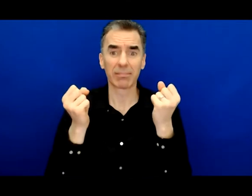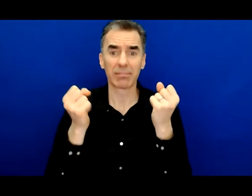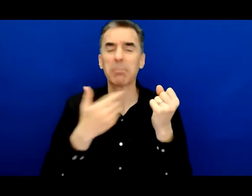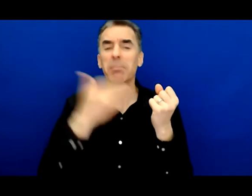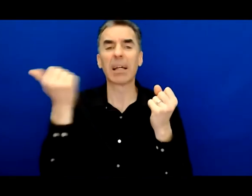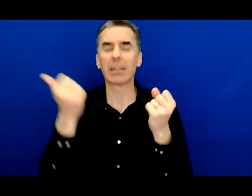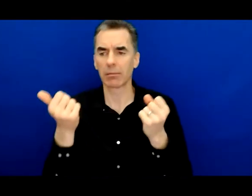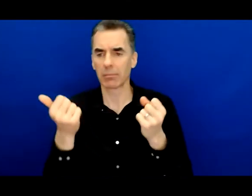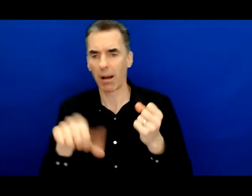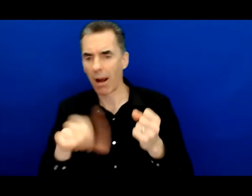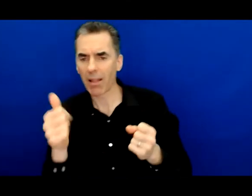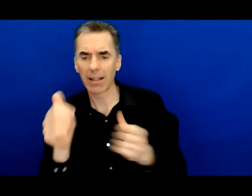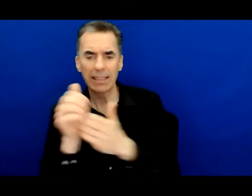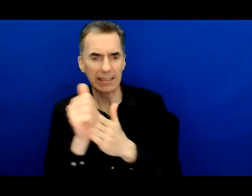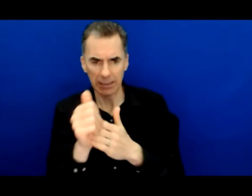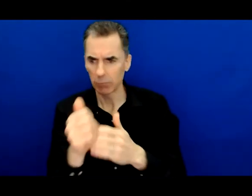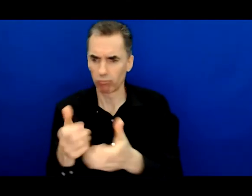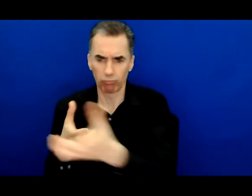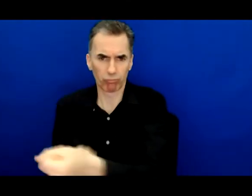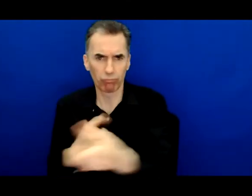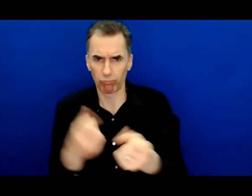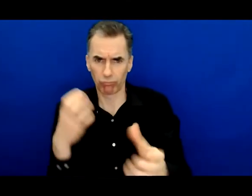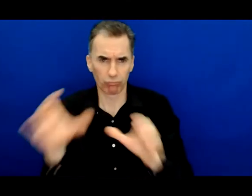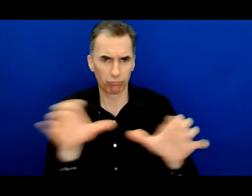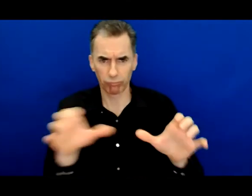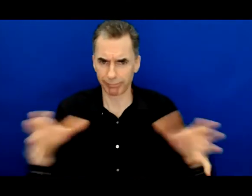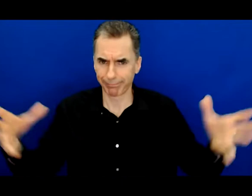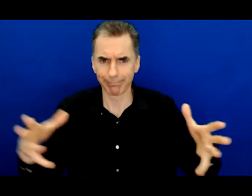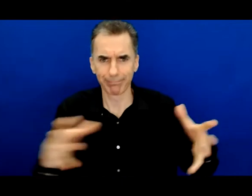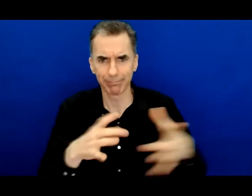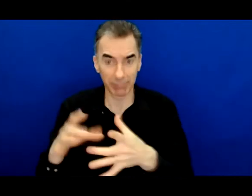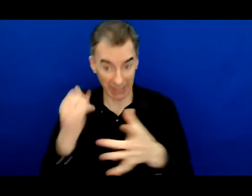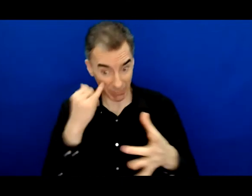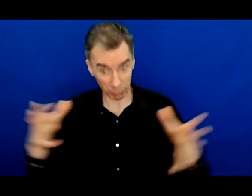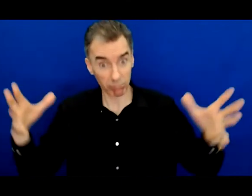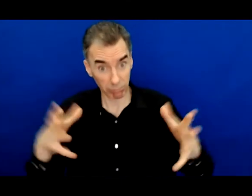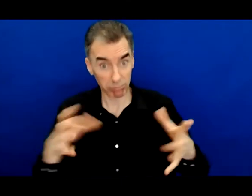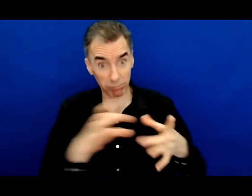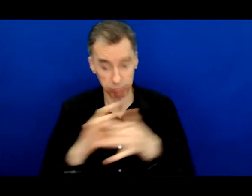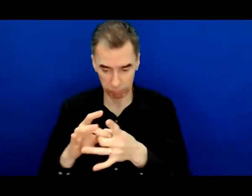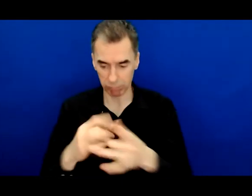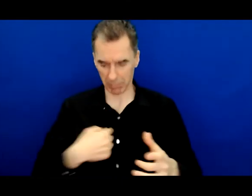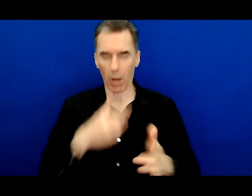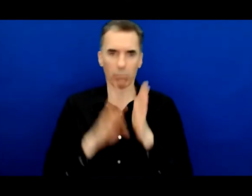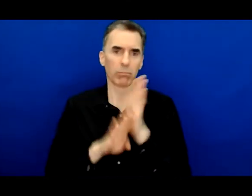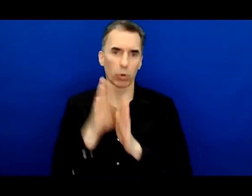people other leaders and if you spend the majority of your time there you will emerge as an extremely strong leader yourself